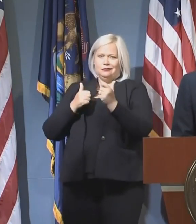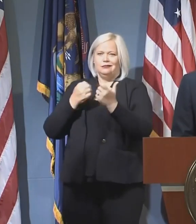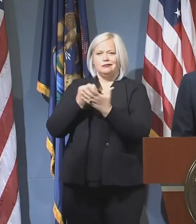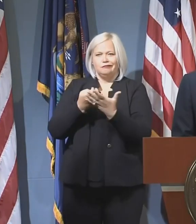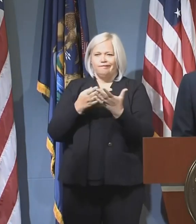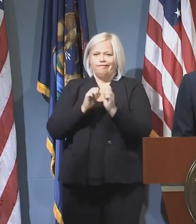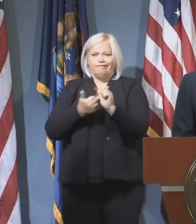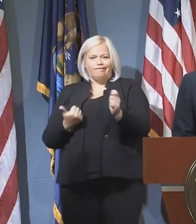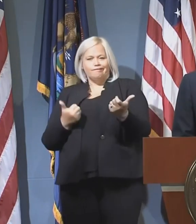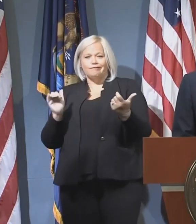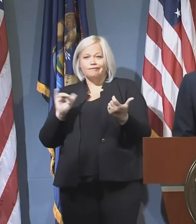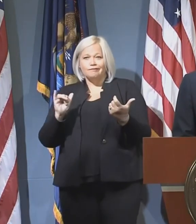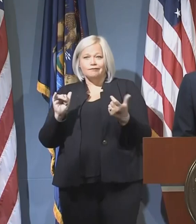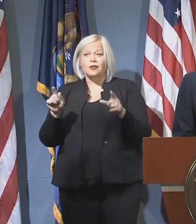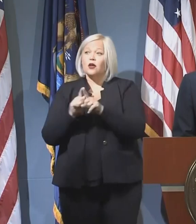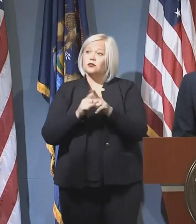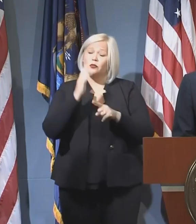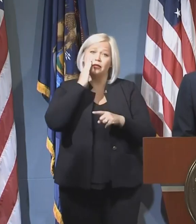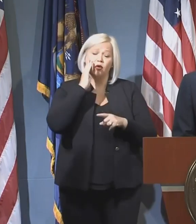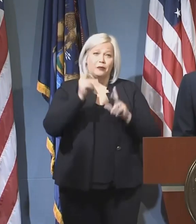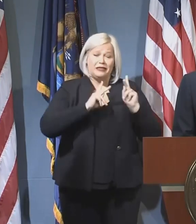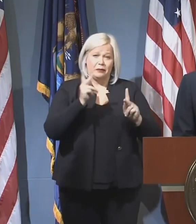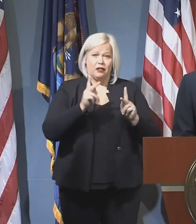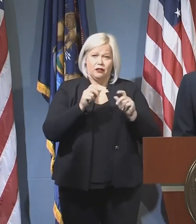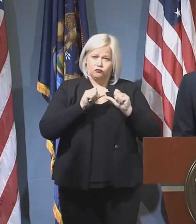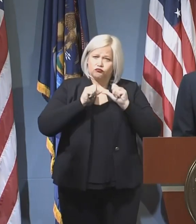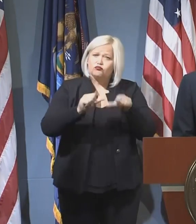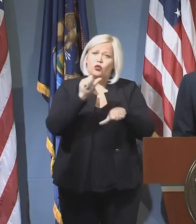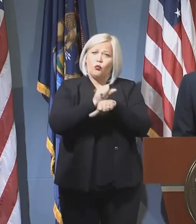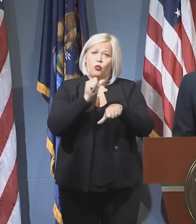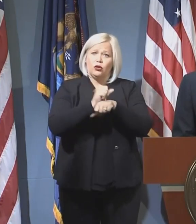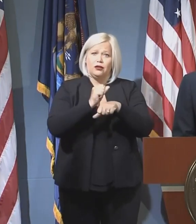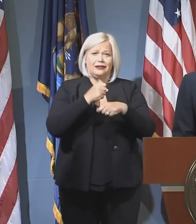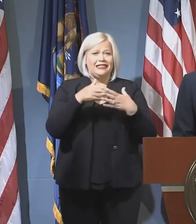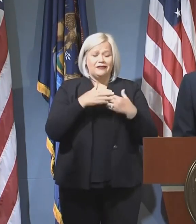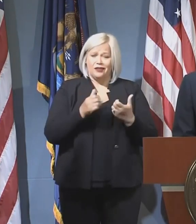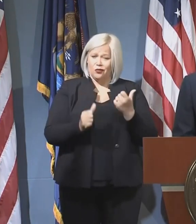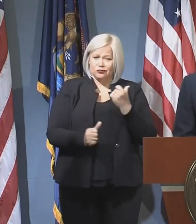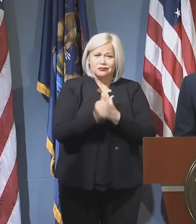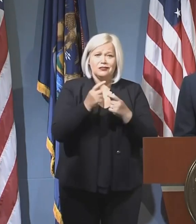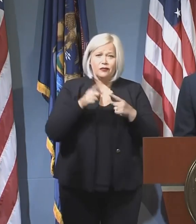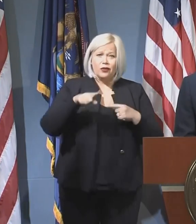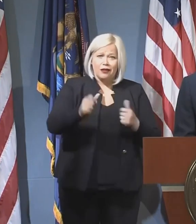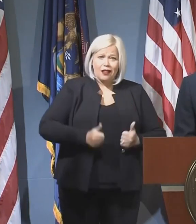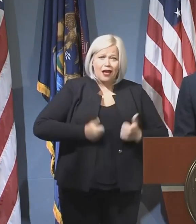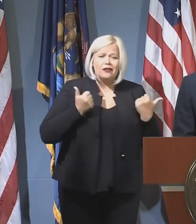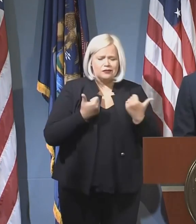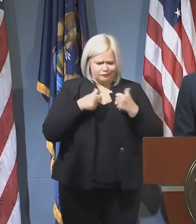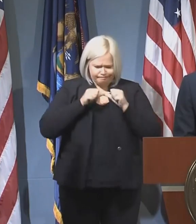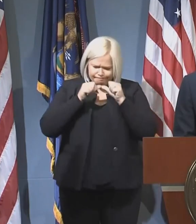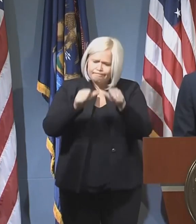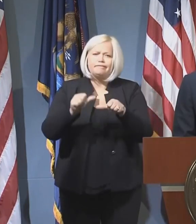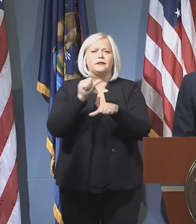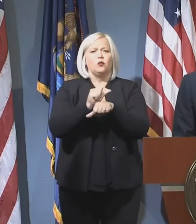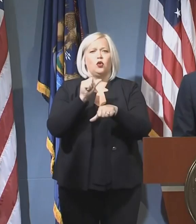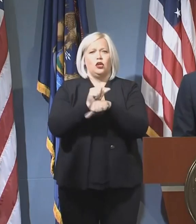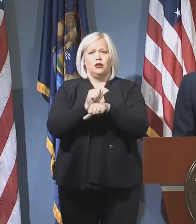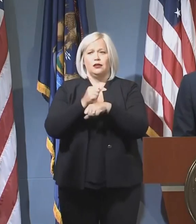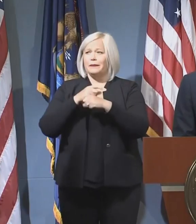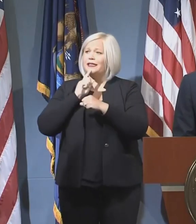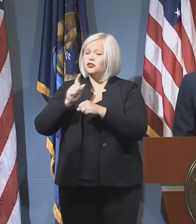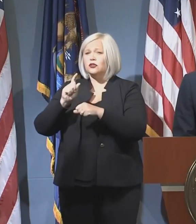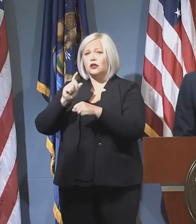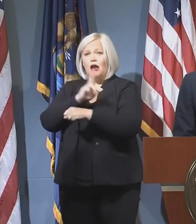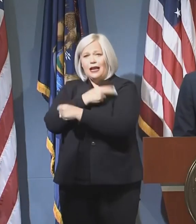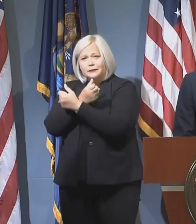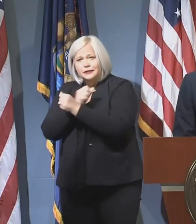individuals have stepped up to save lives and keep our communities operating, these frontliners. They've worked to keep hospitals running, keep water and electricity